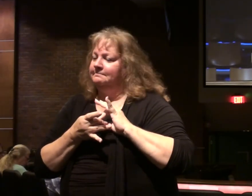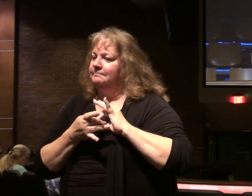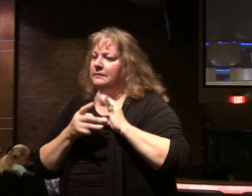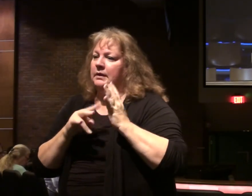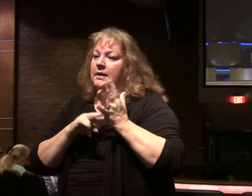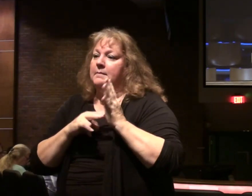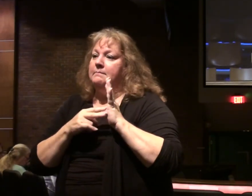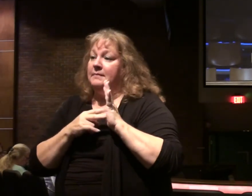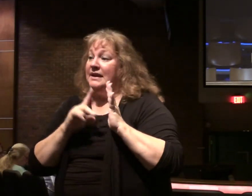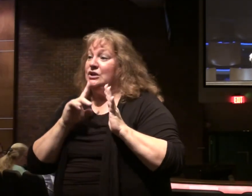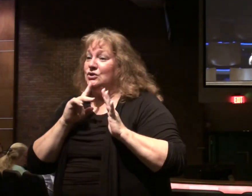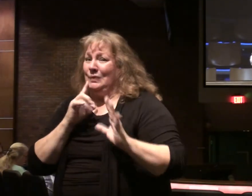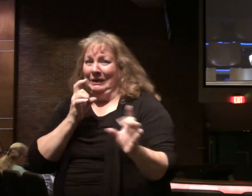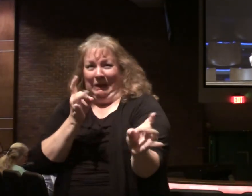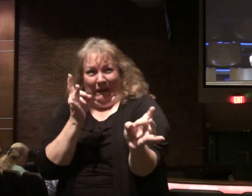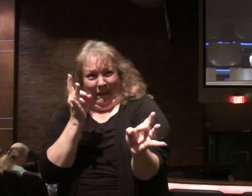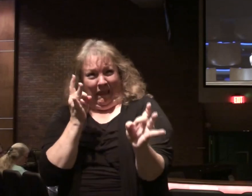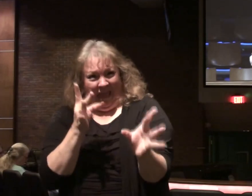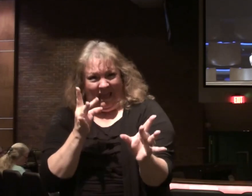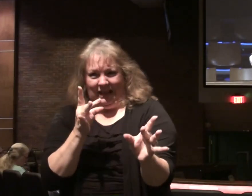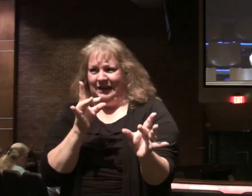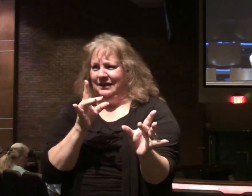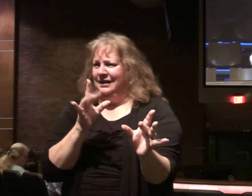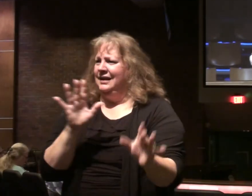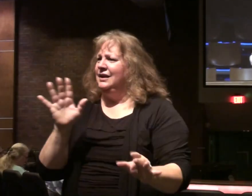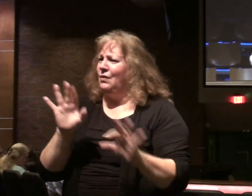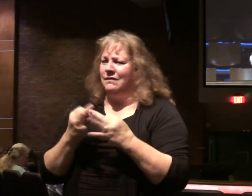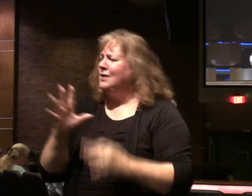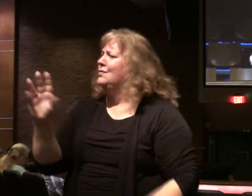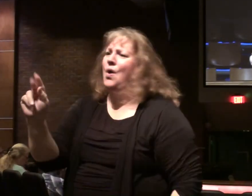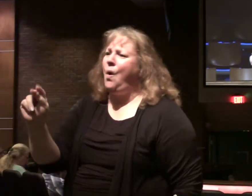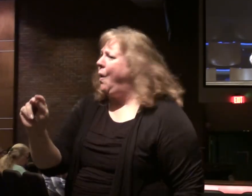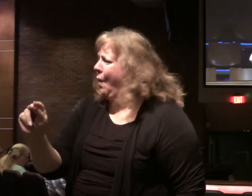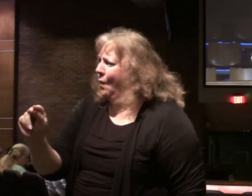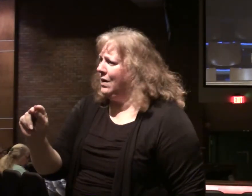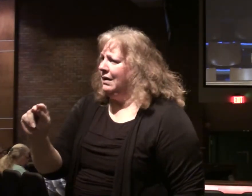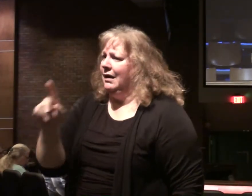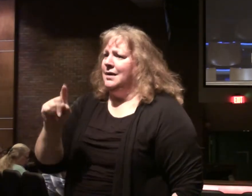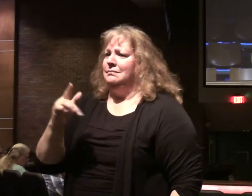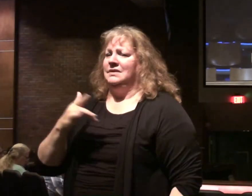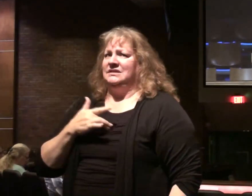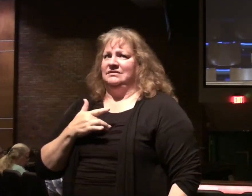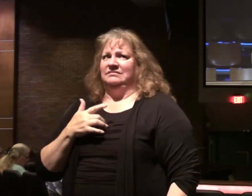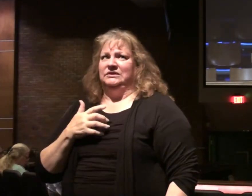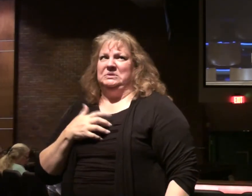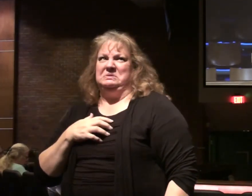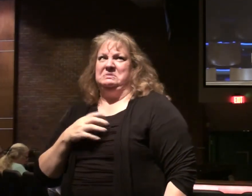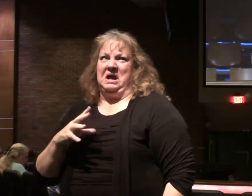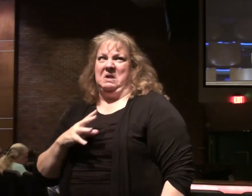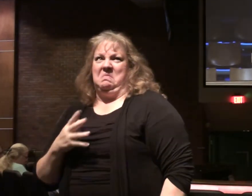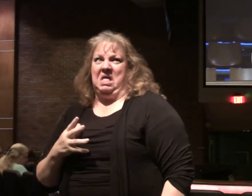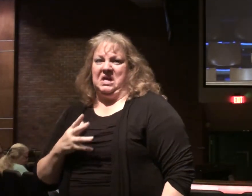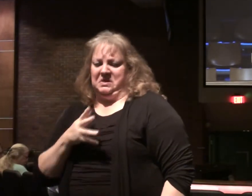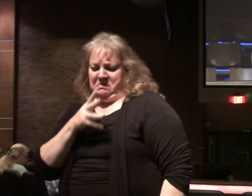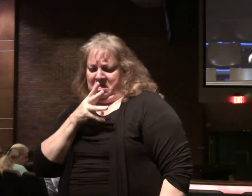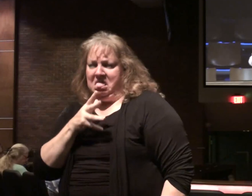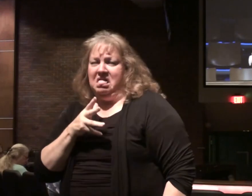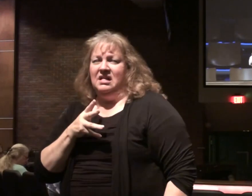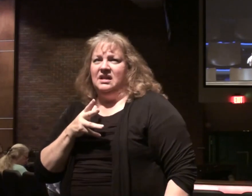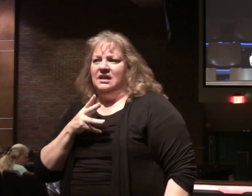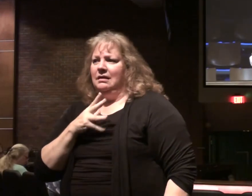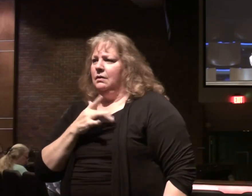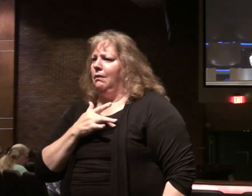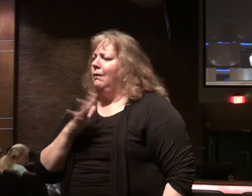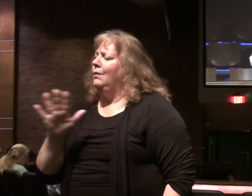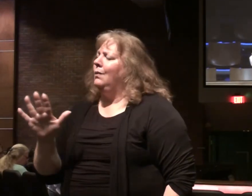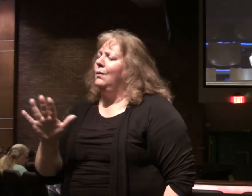they must literally hate one another and their family. He's not saying they have to have ill will, dislike, disdain, malice in their